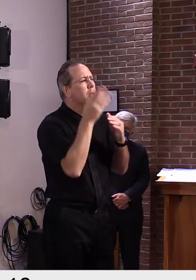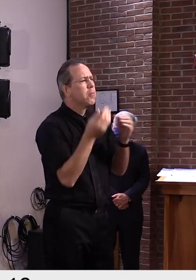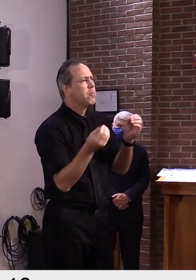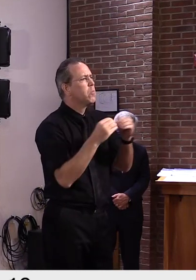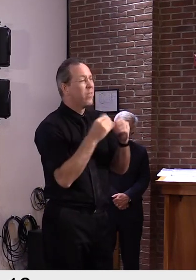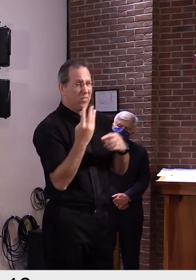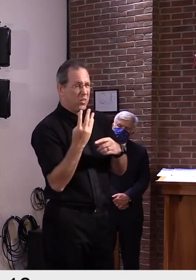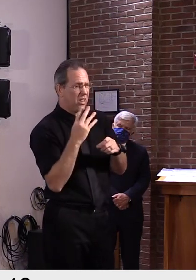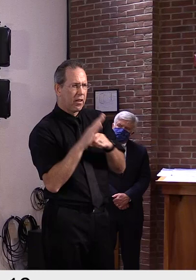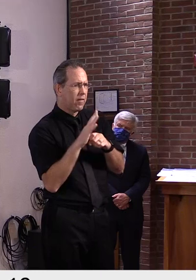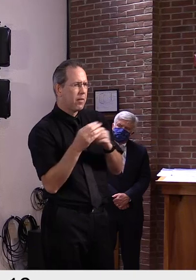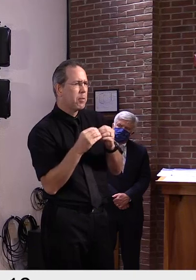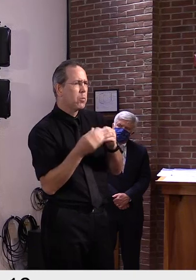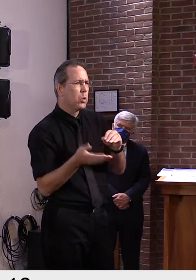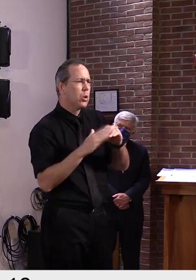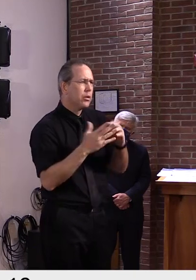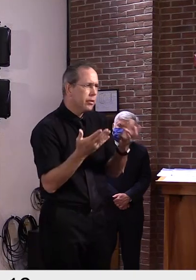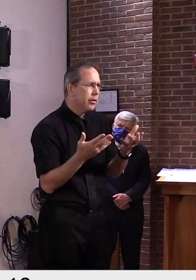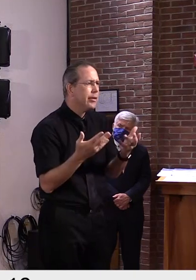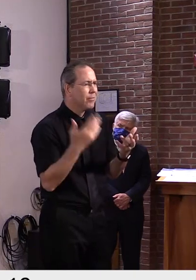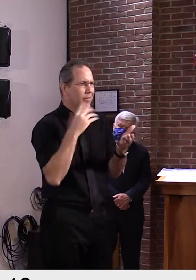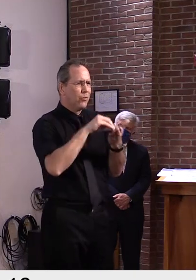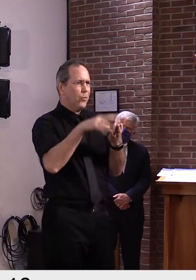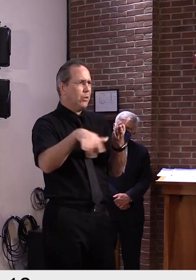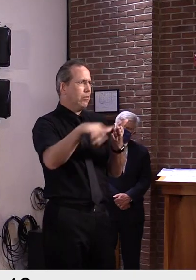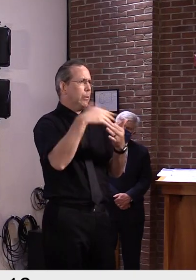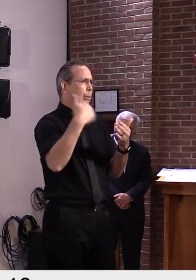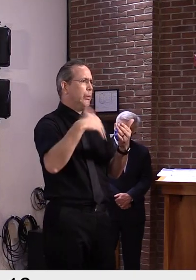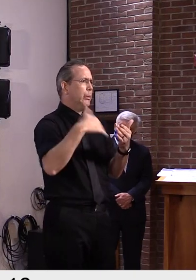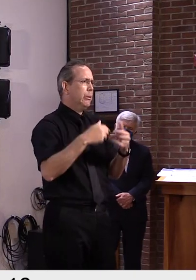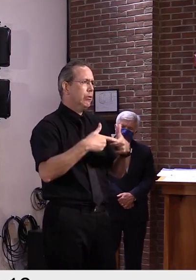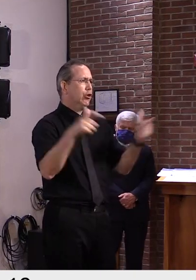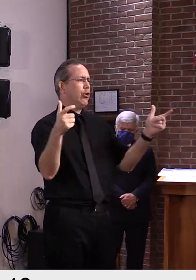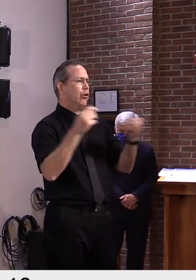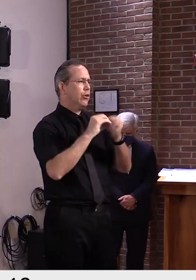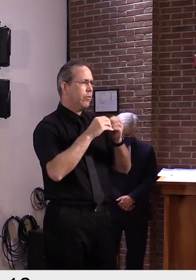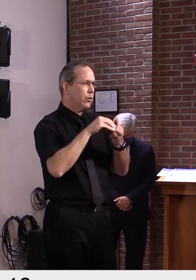knowing the numbers of students that, uh, will come back to Vermont in total.